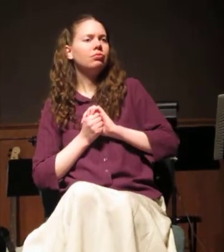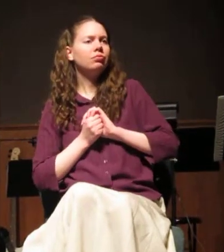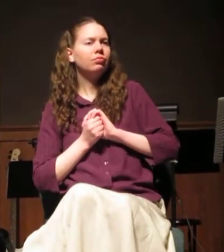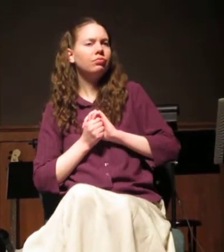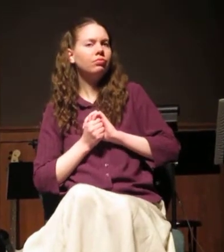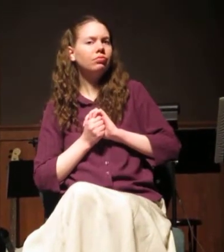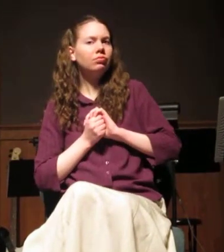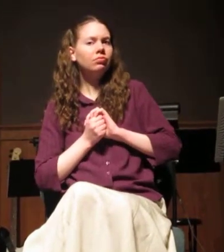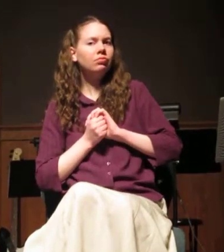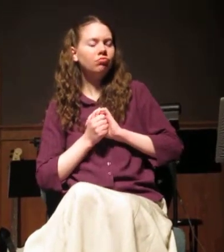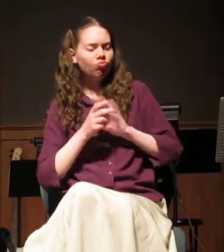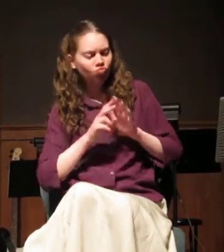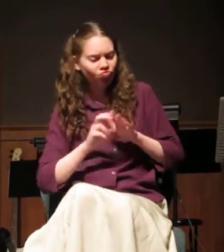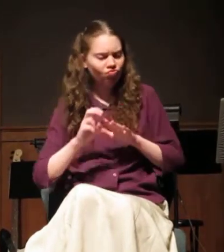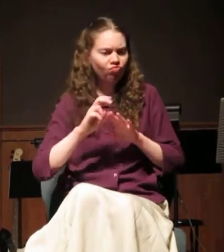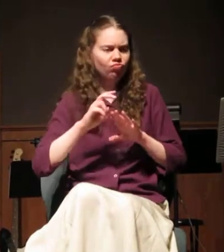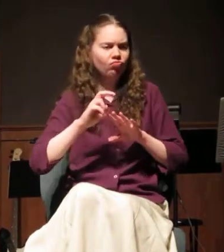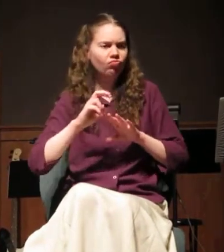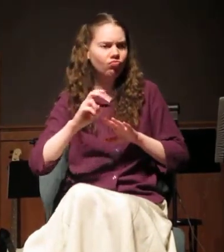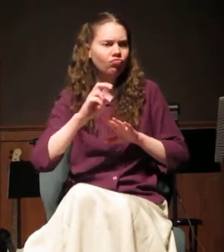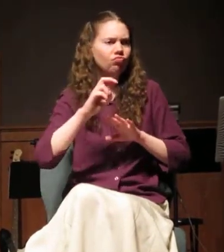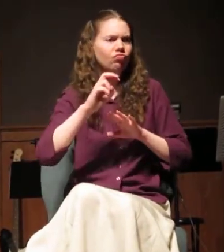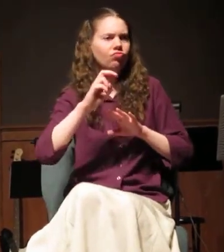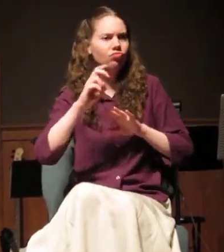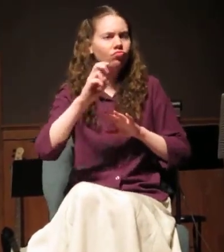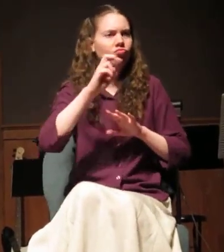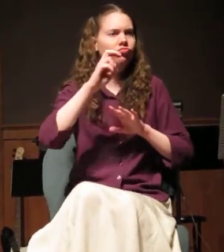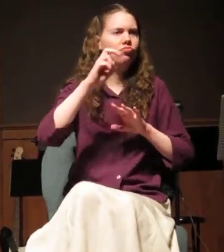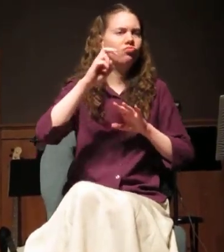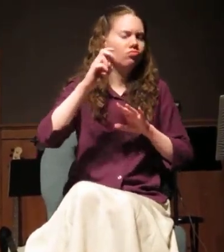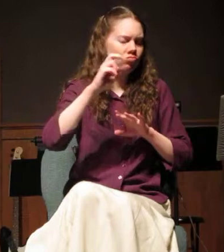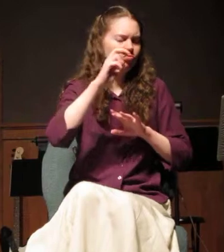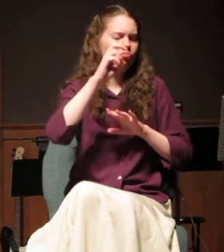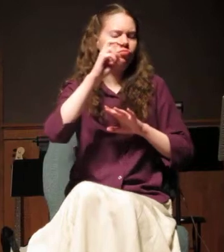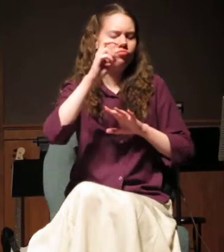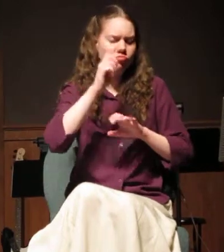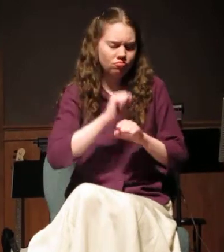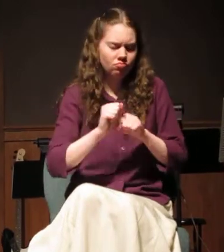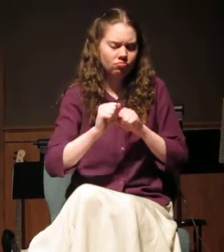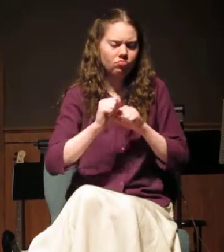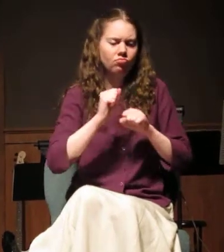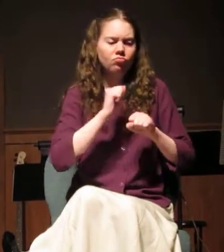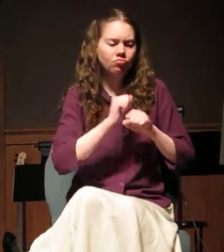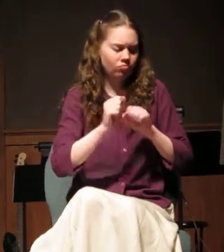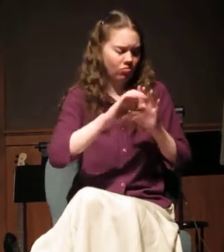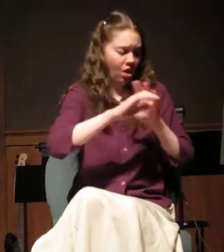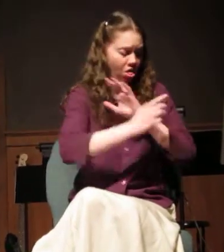I climbed a hill, and the tormented labor cleared a little space on that hill.